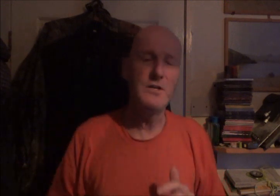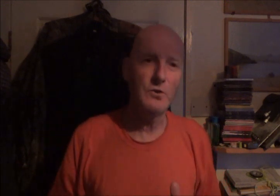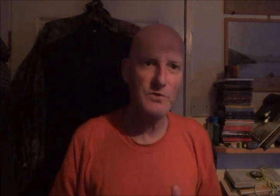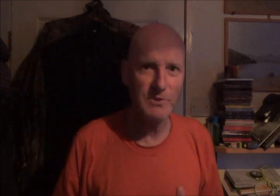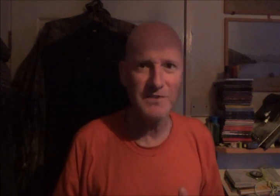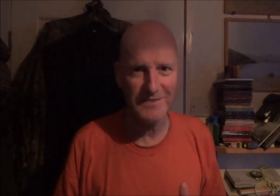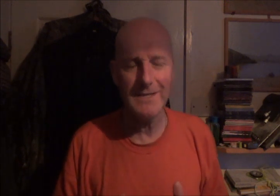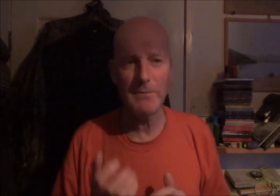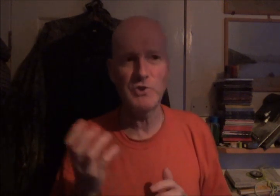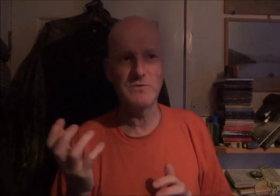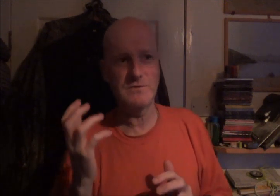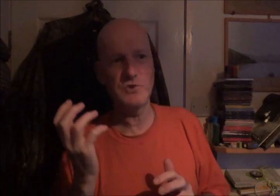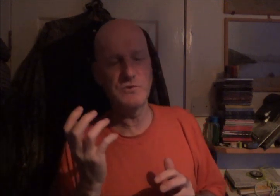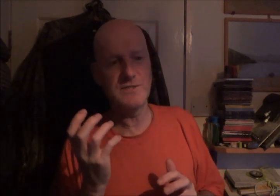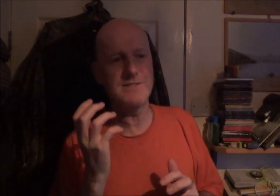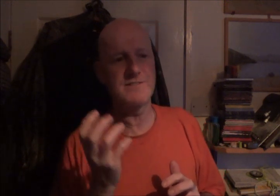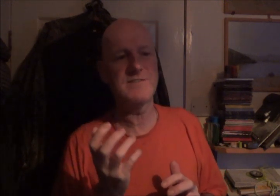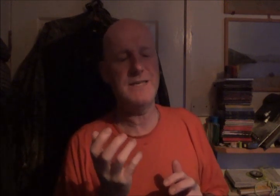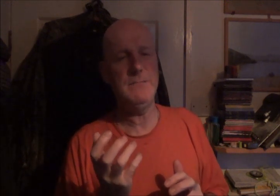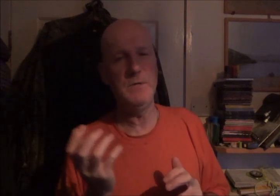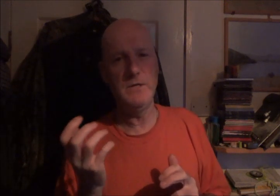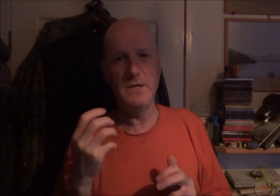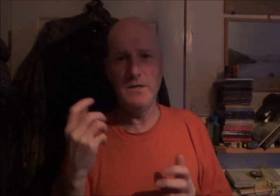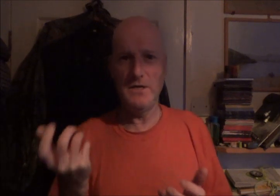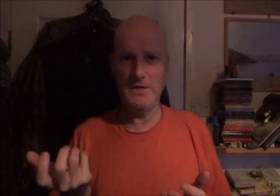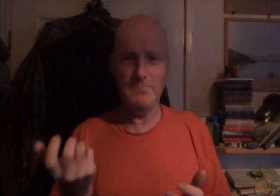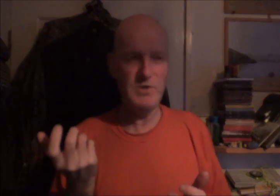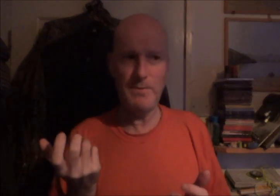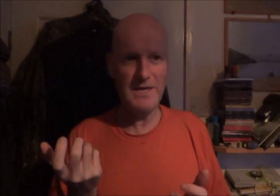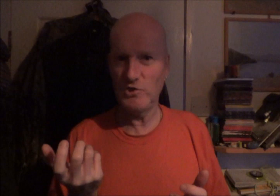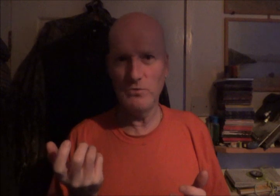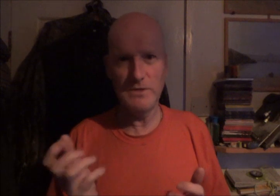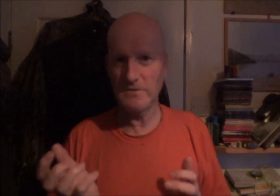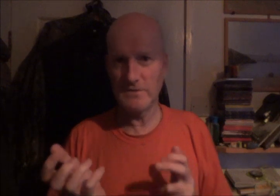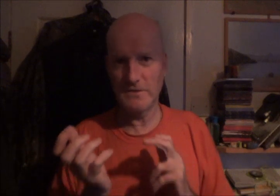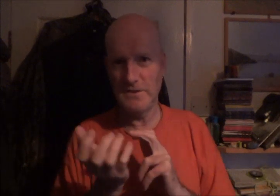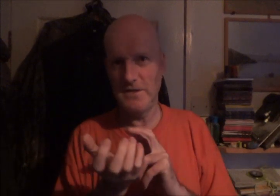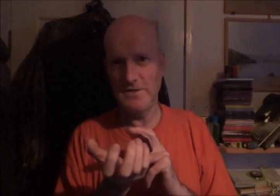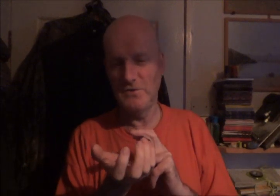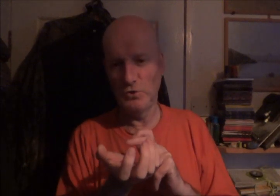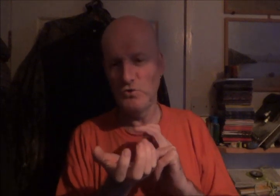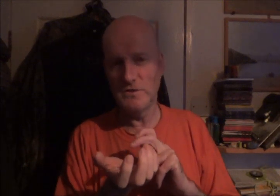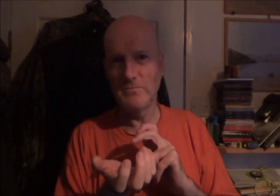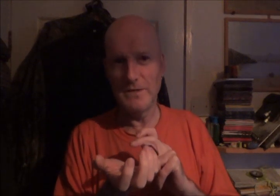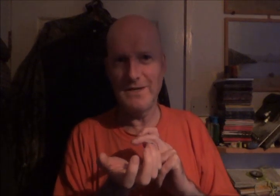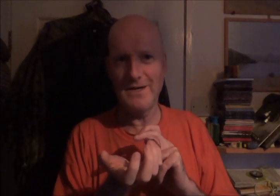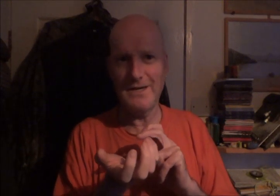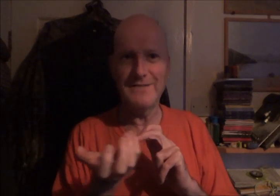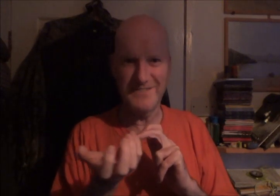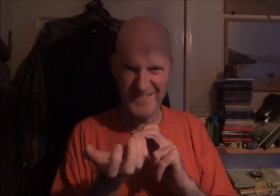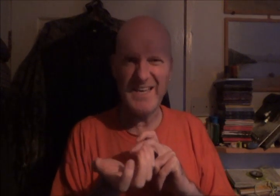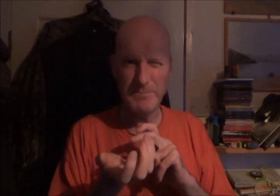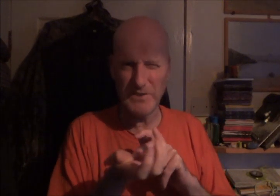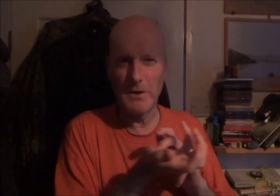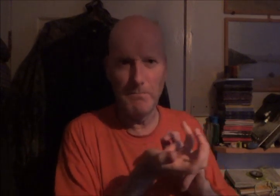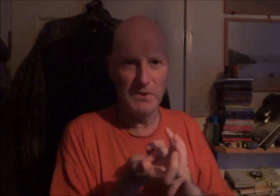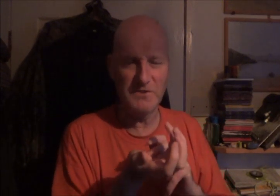Well, not so much the same. I shouldn't say it's the same. GPS units, it's not used as the same as a compass.